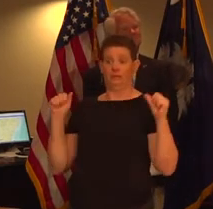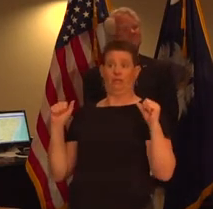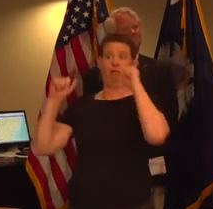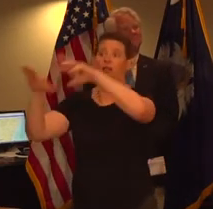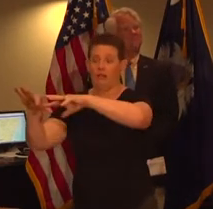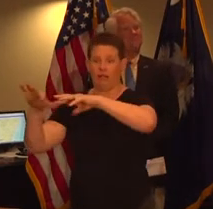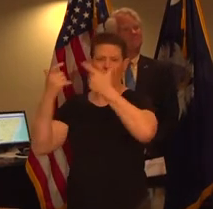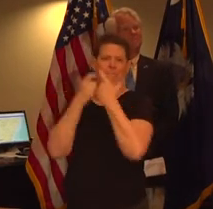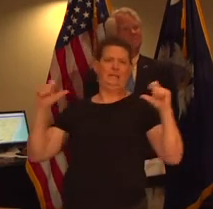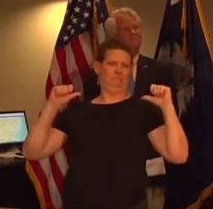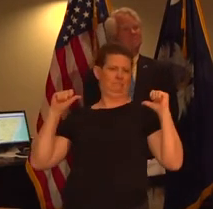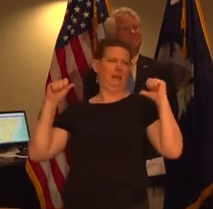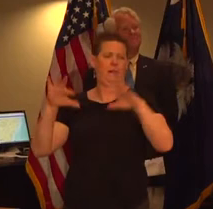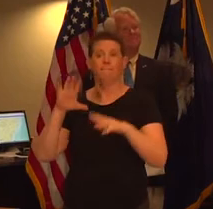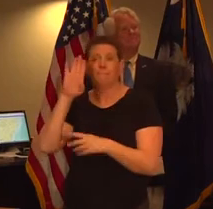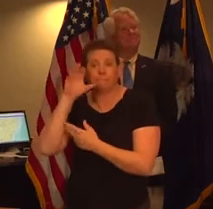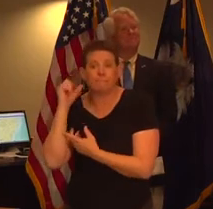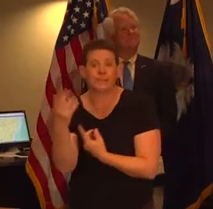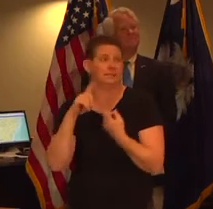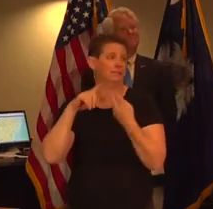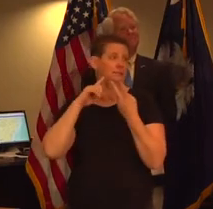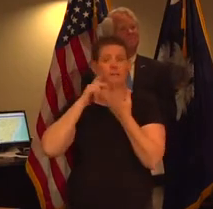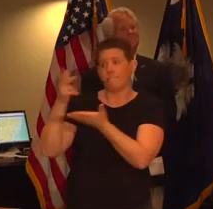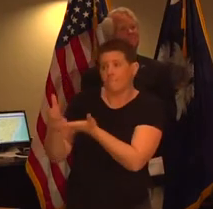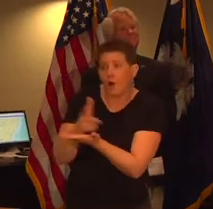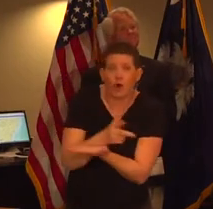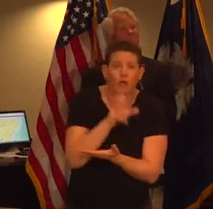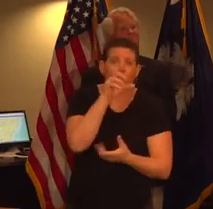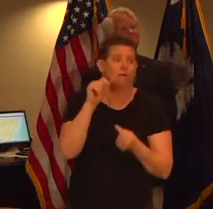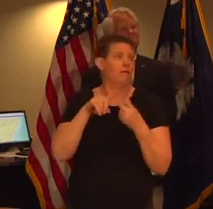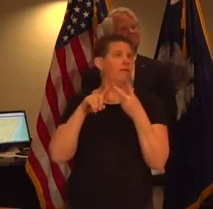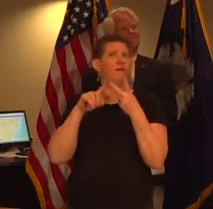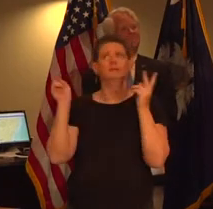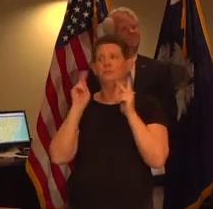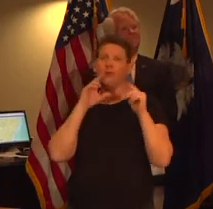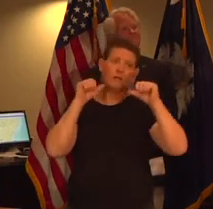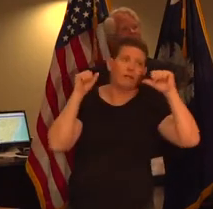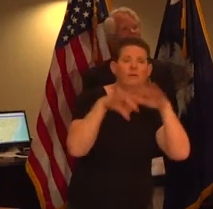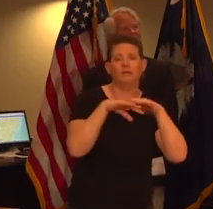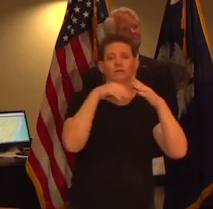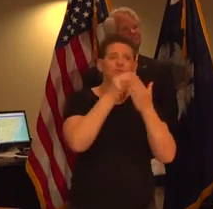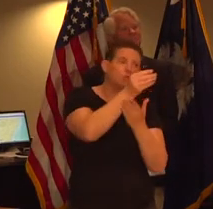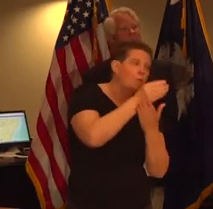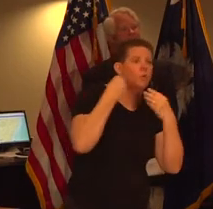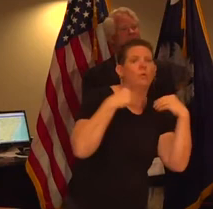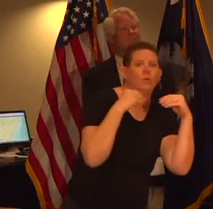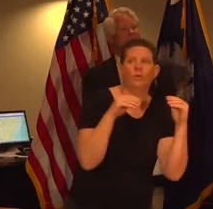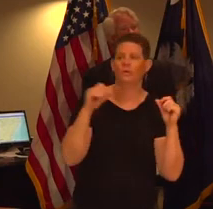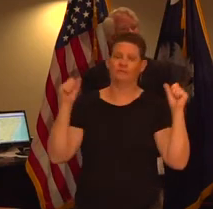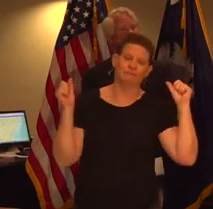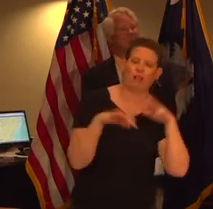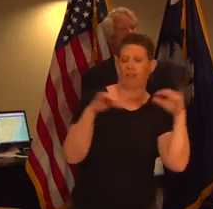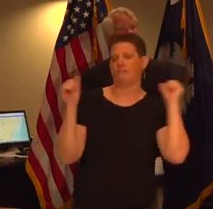beaches in big crowds a lot of people going into the parking lots a lot of people going at the shopping centers and things like that and